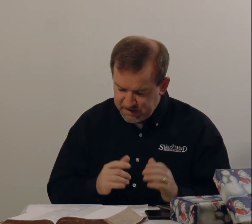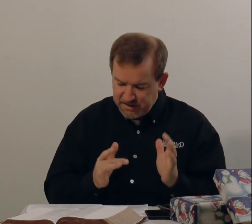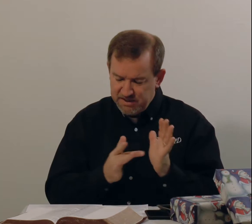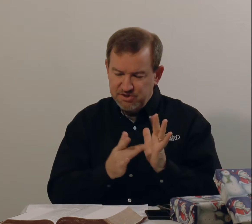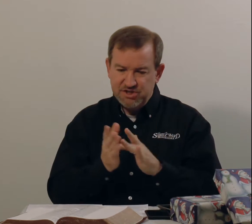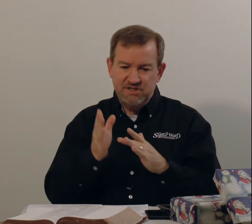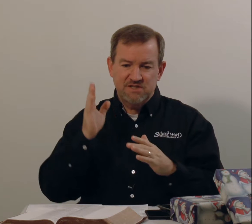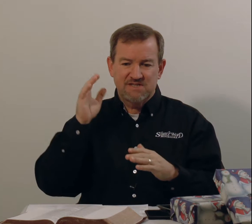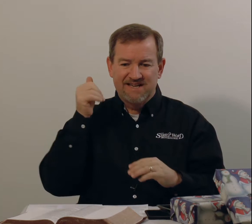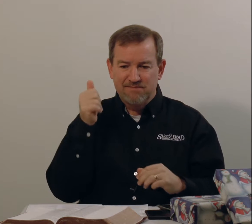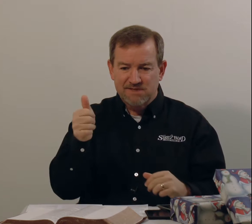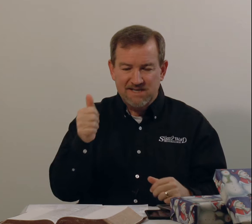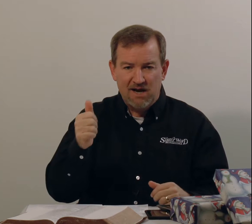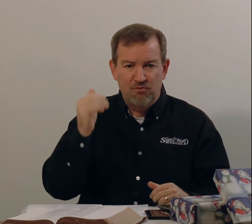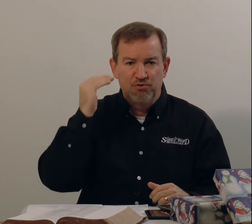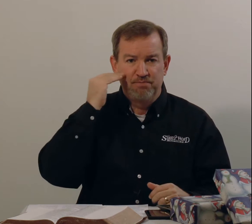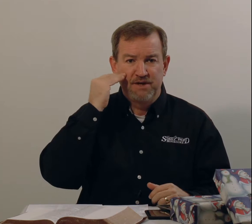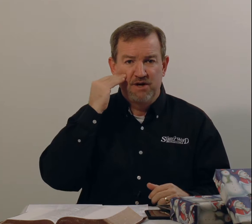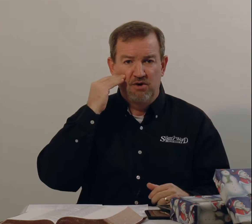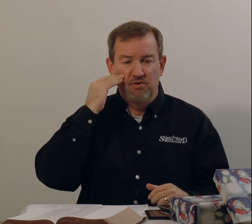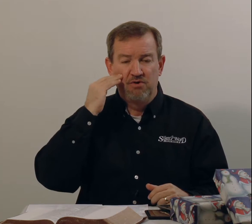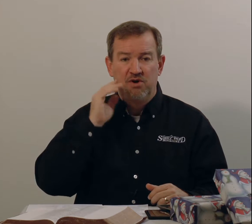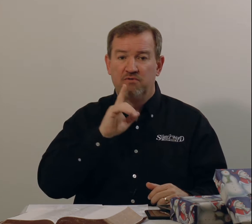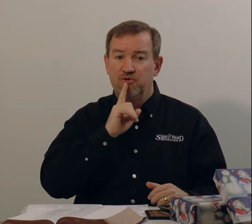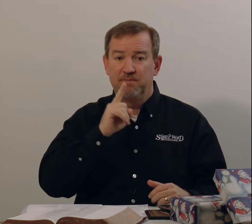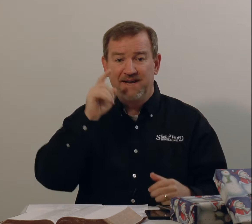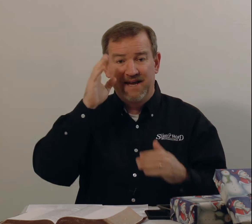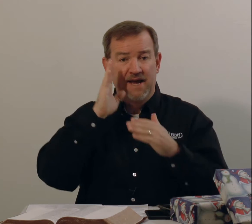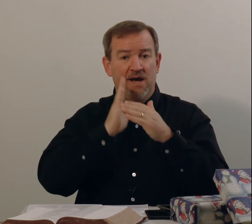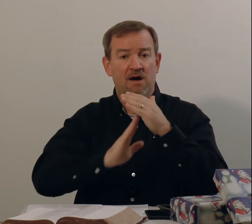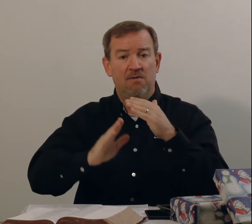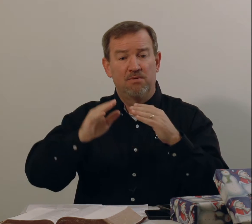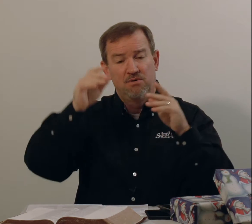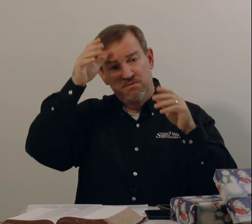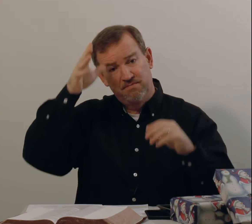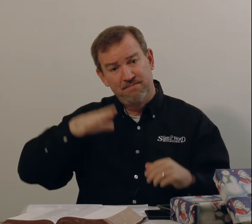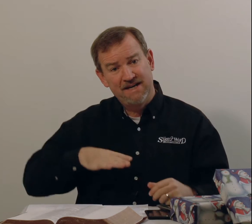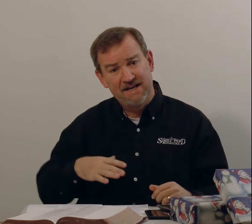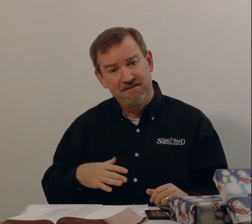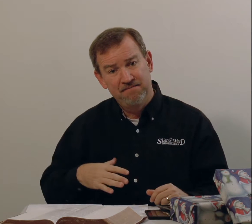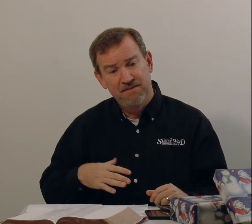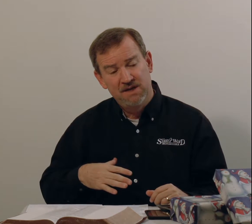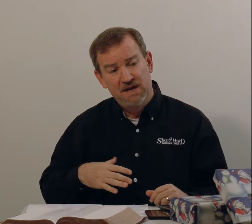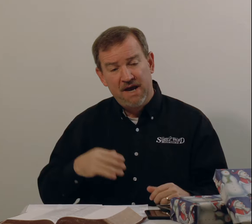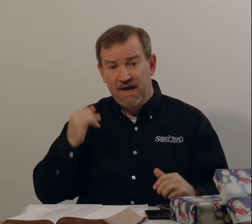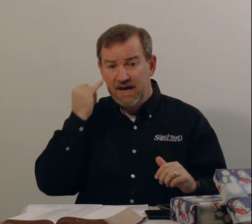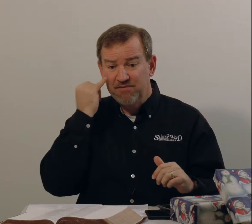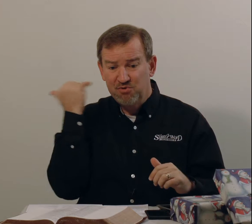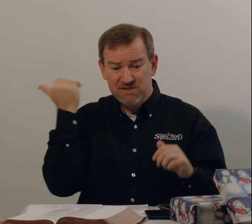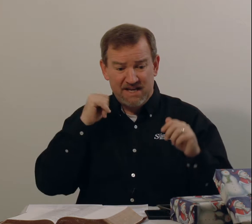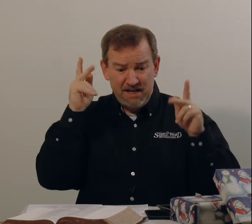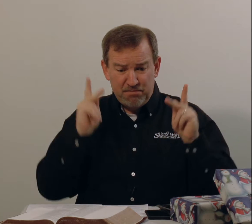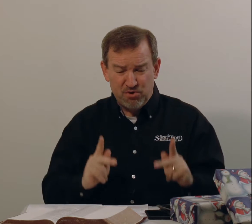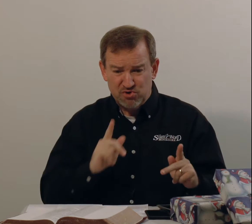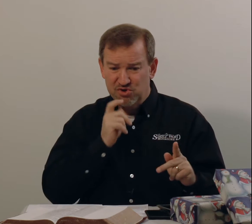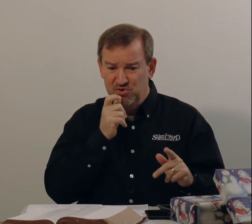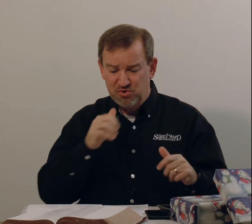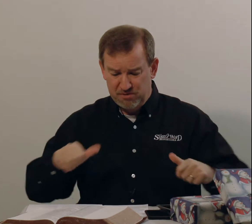Jesus himself would be known for being a humble man. If there was any person who could